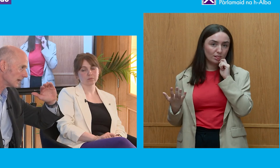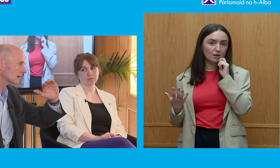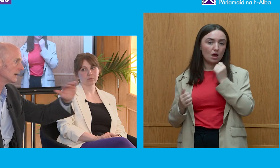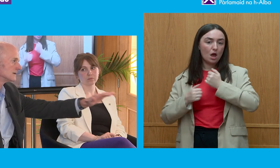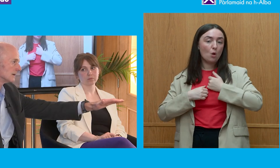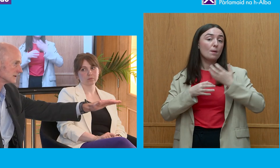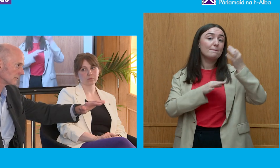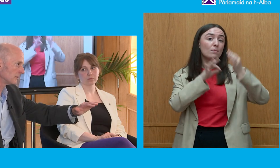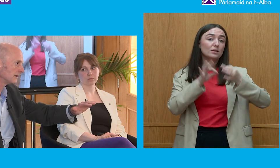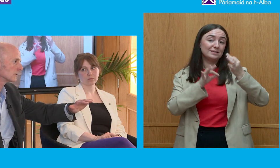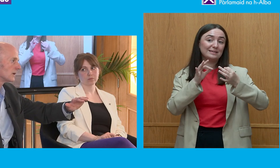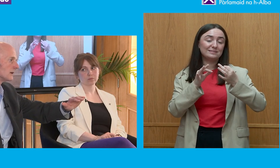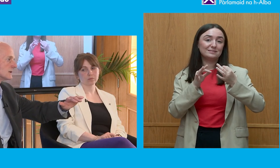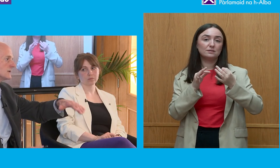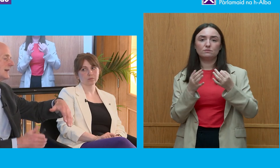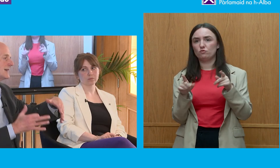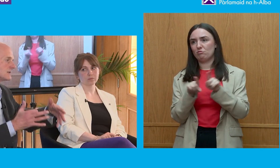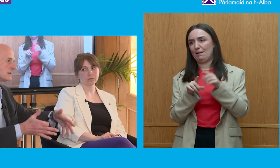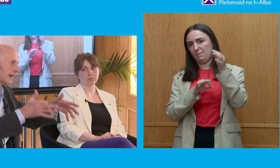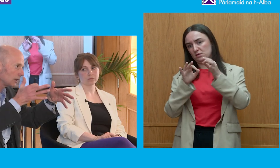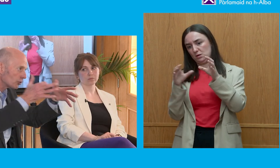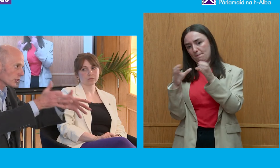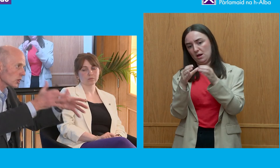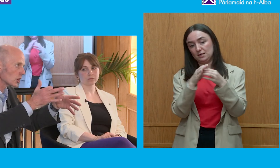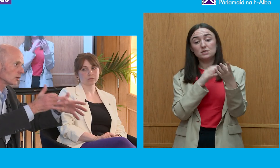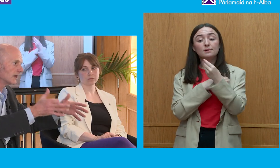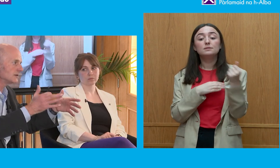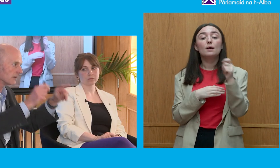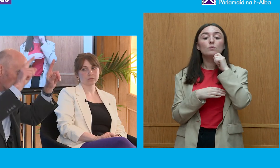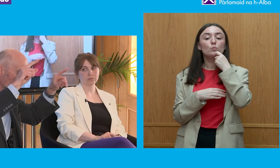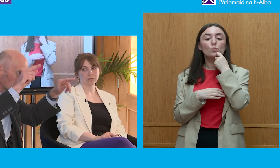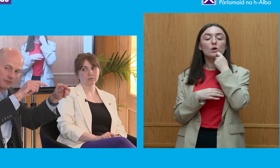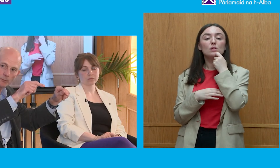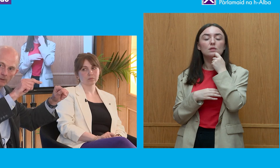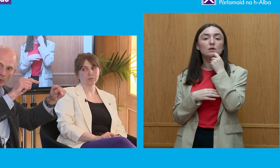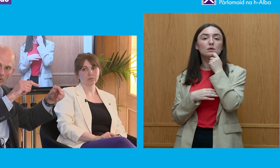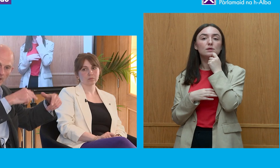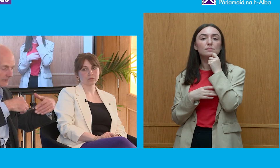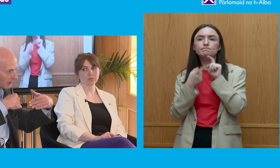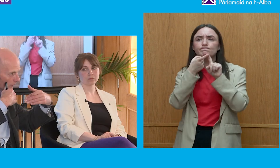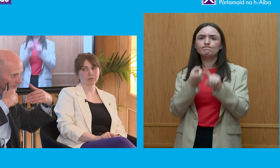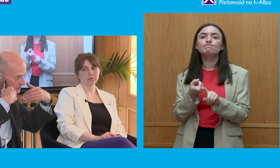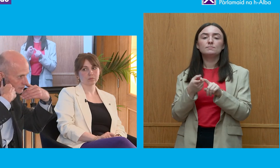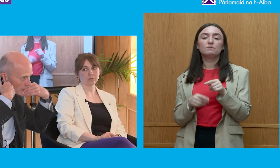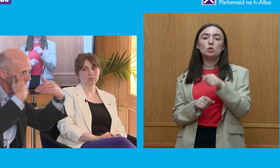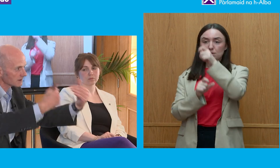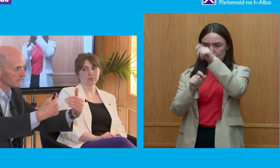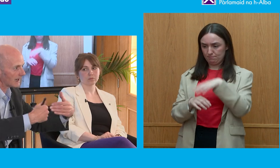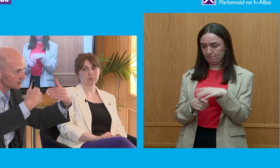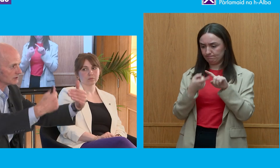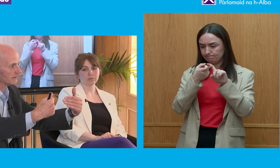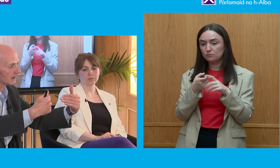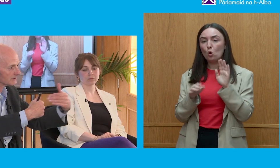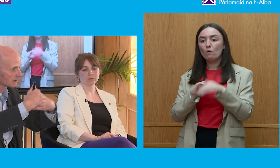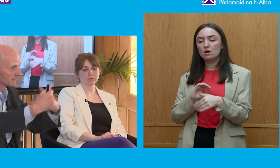politic in terms of some of the political parties stay thrilled to that will of the people that quite destructive